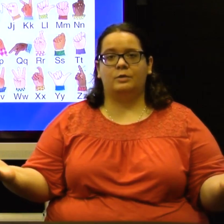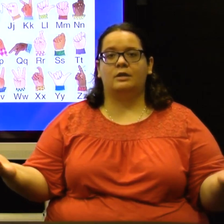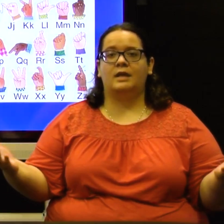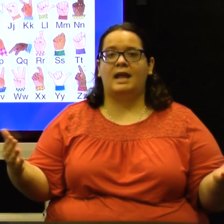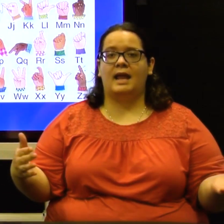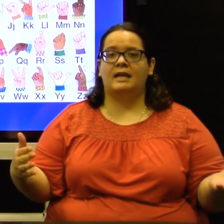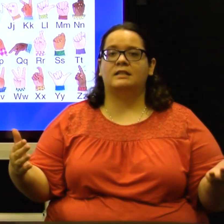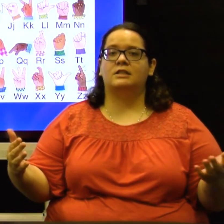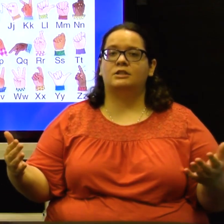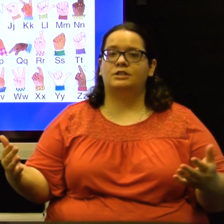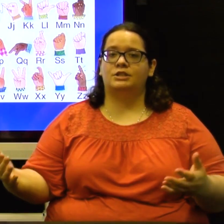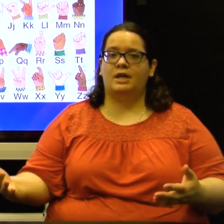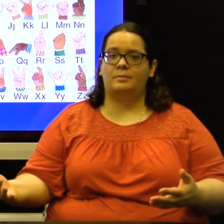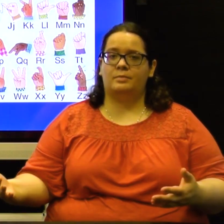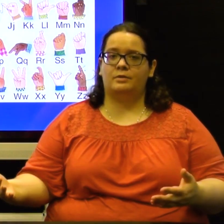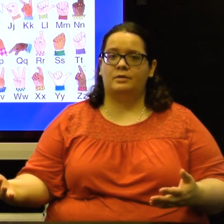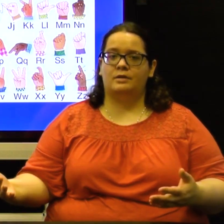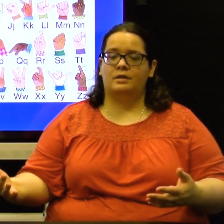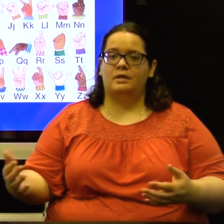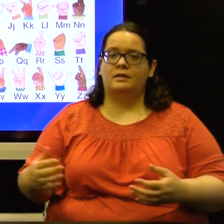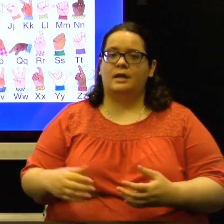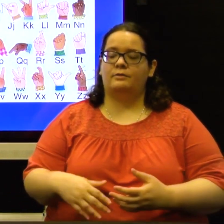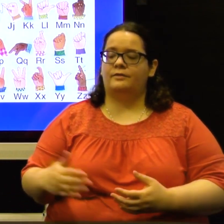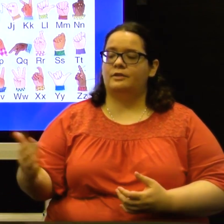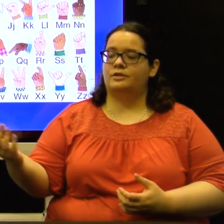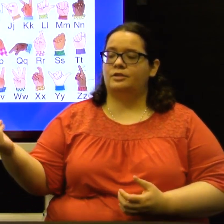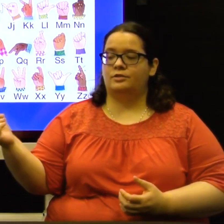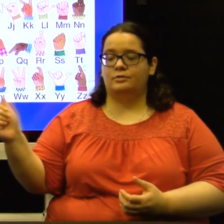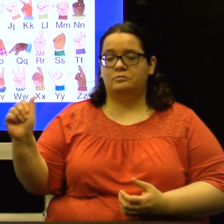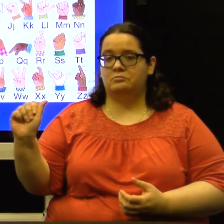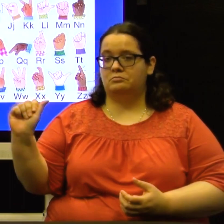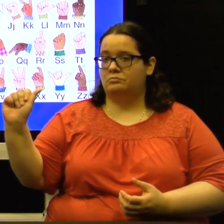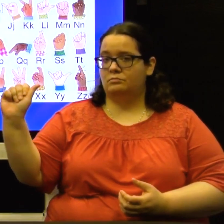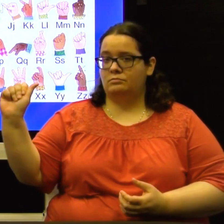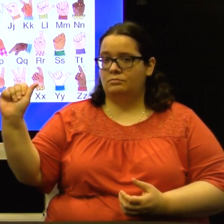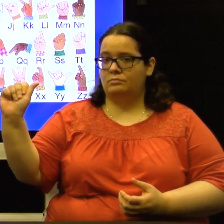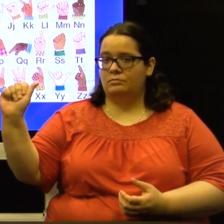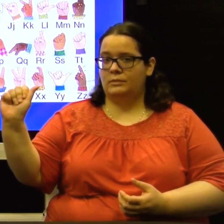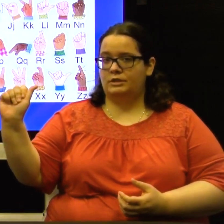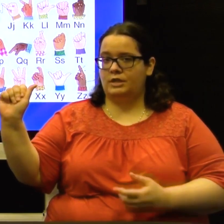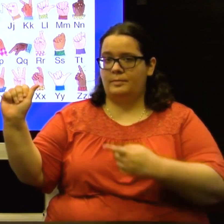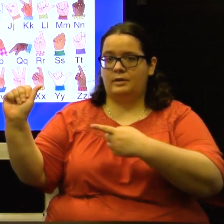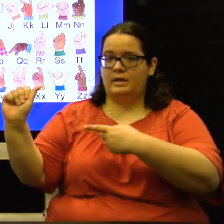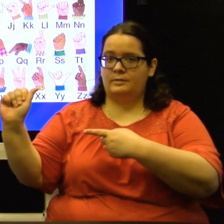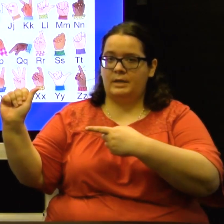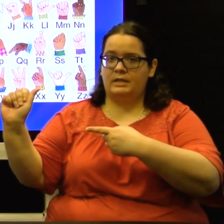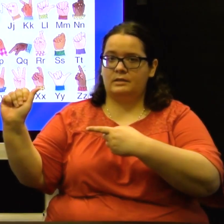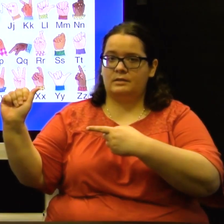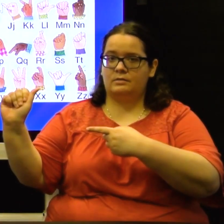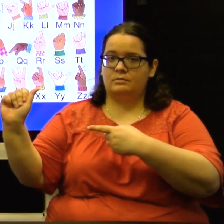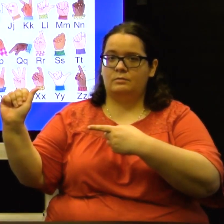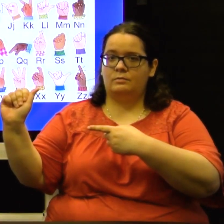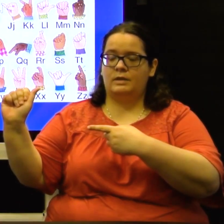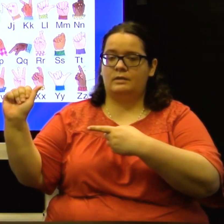word hand shape. That refers to the shape your hand makes when